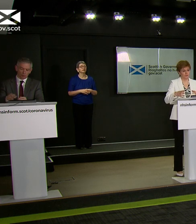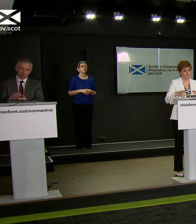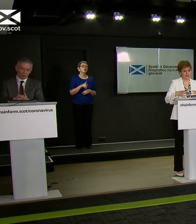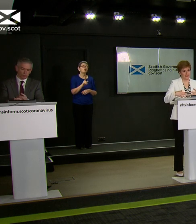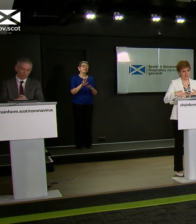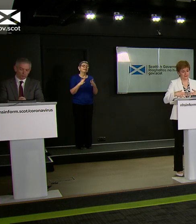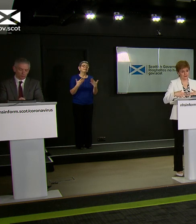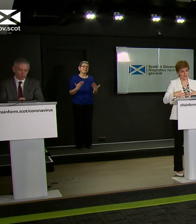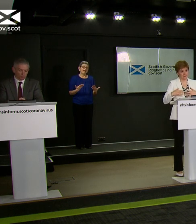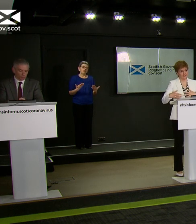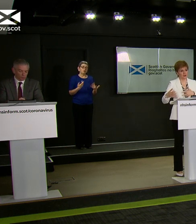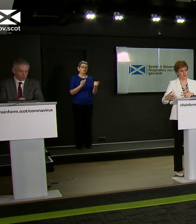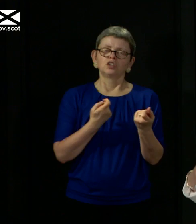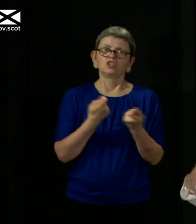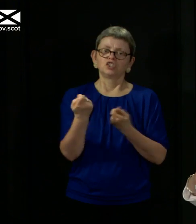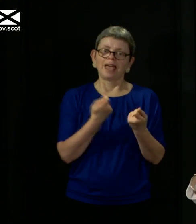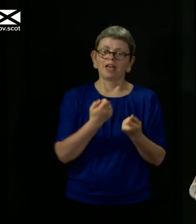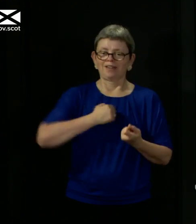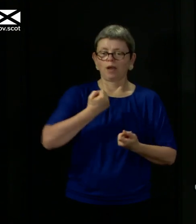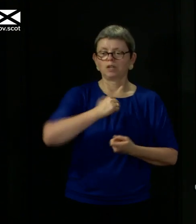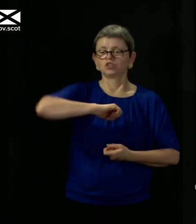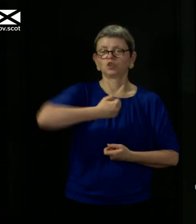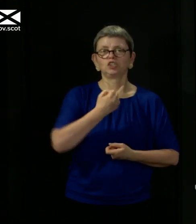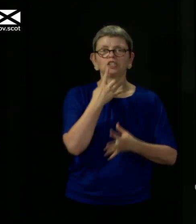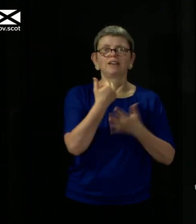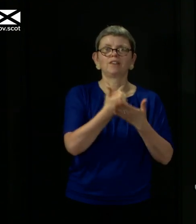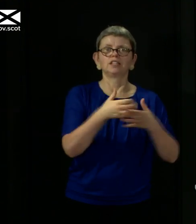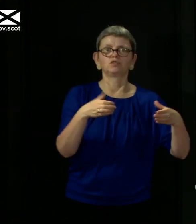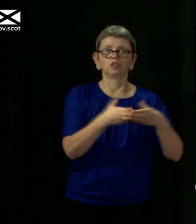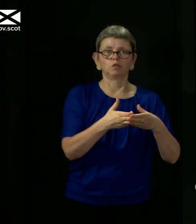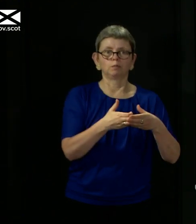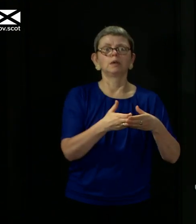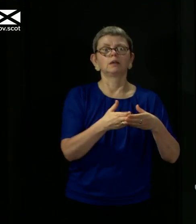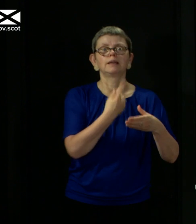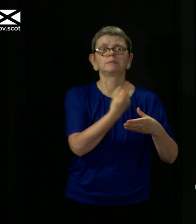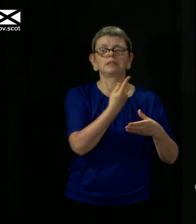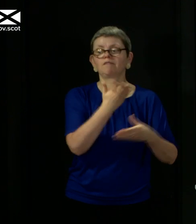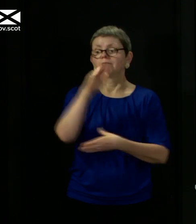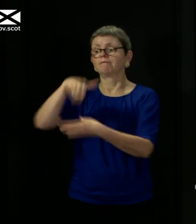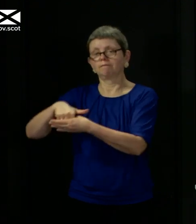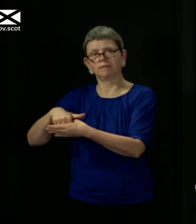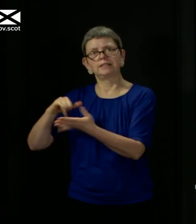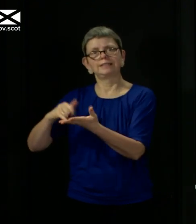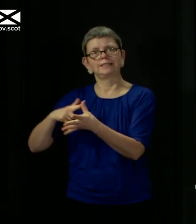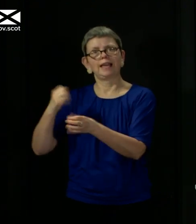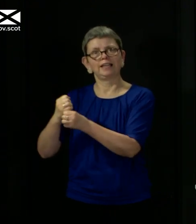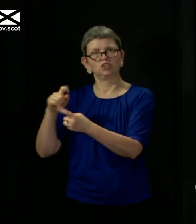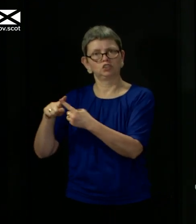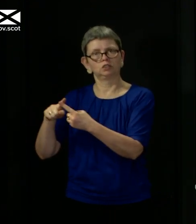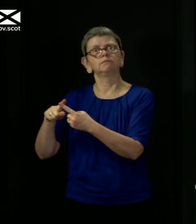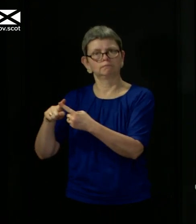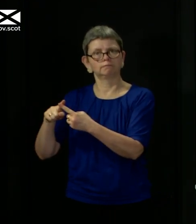of the advisory group here in Scotland does participate fully in SAGE and that has helped to,